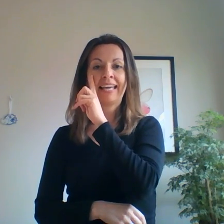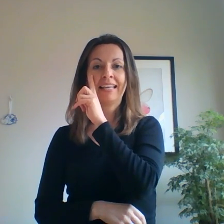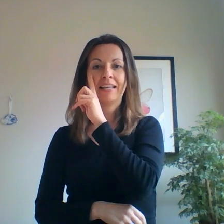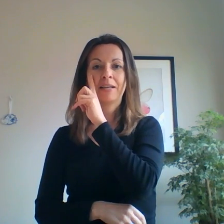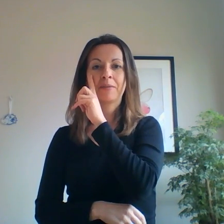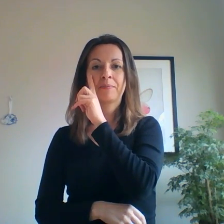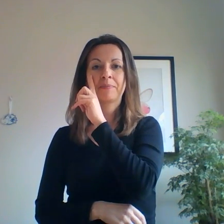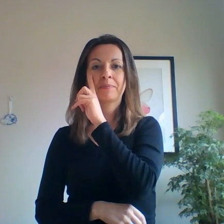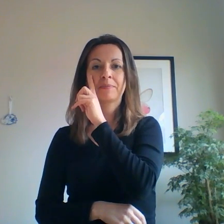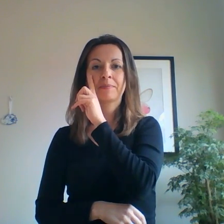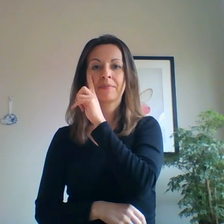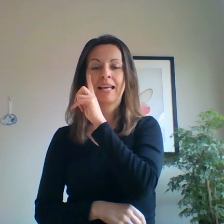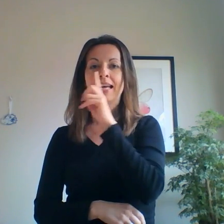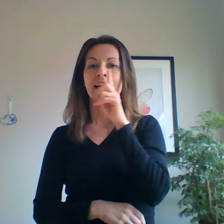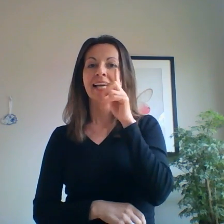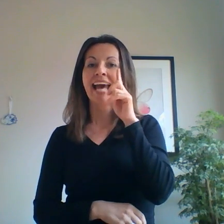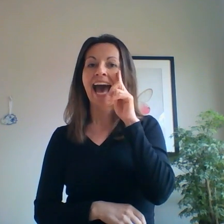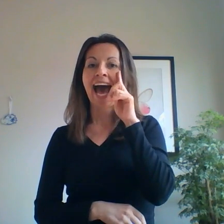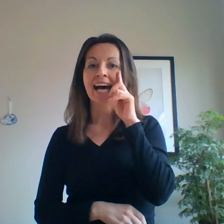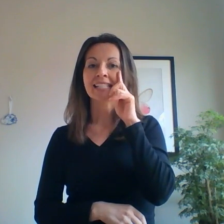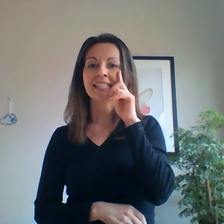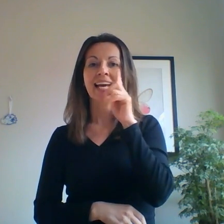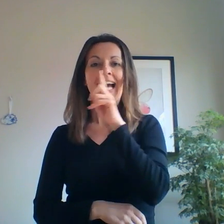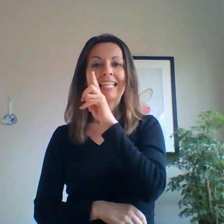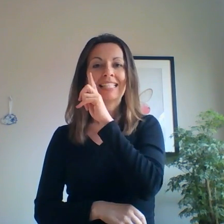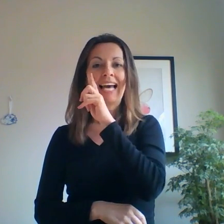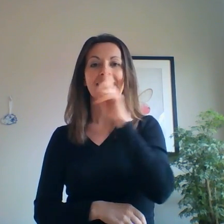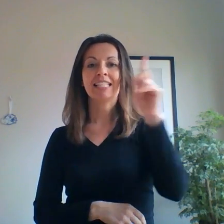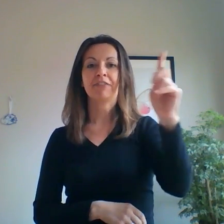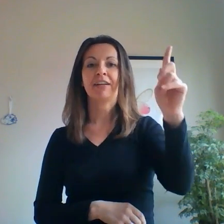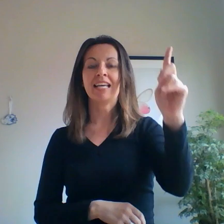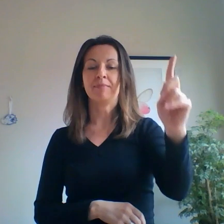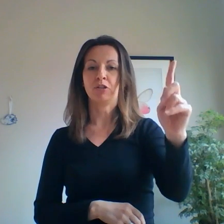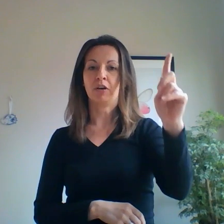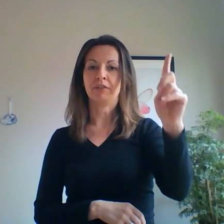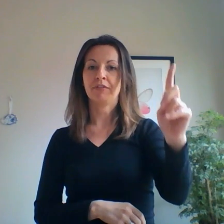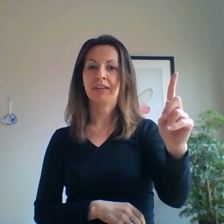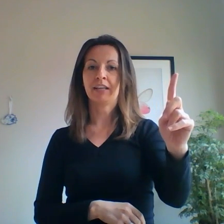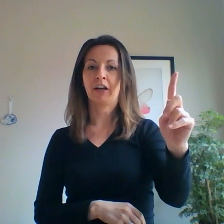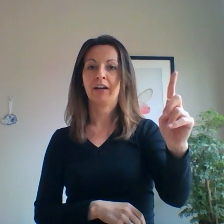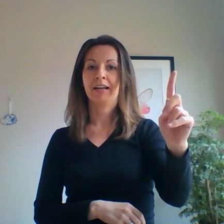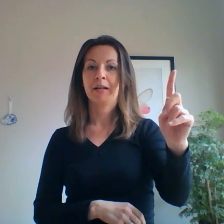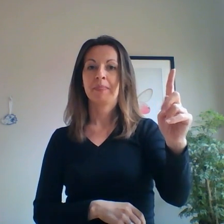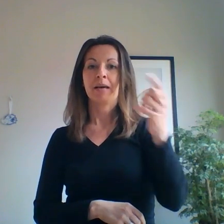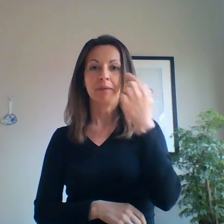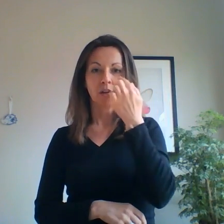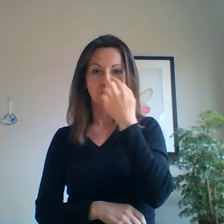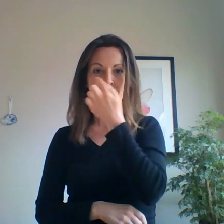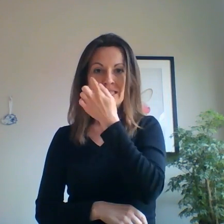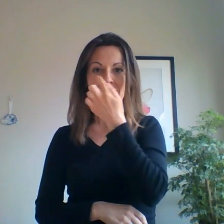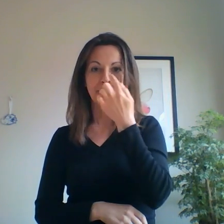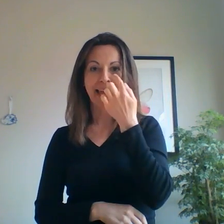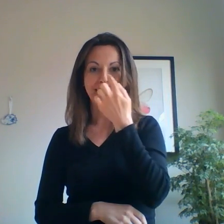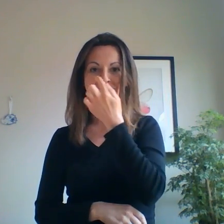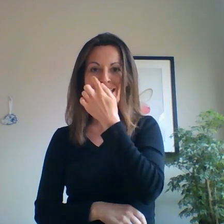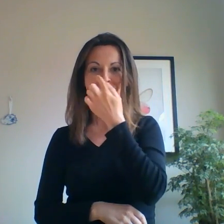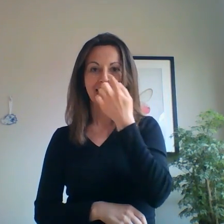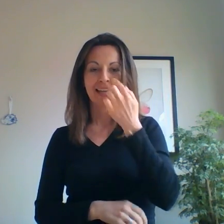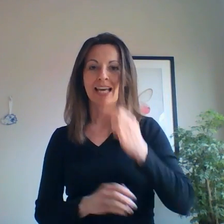cast a slightly different image of the finger because of the finger because that